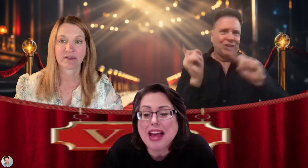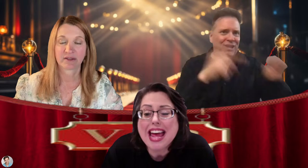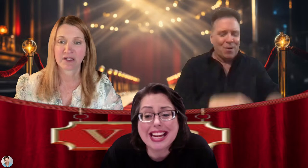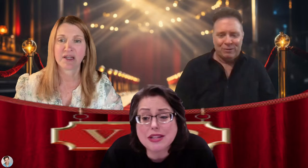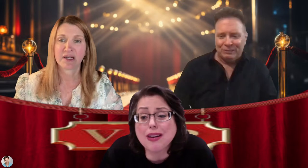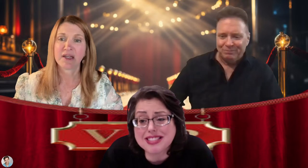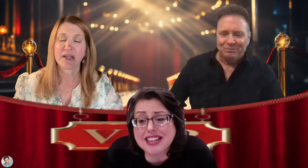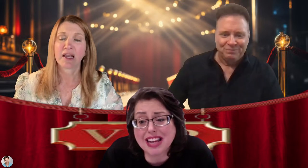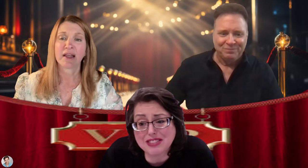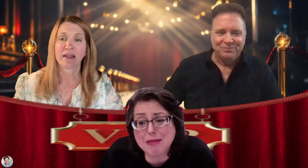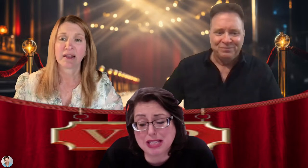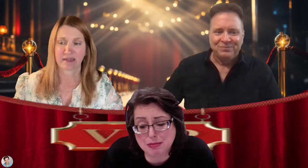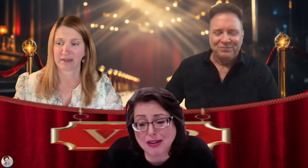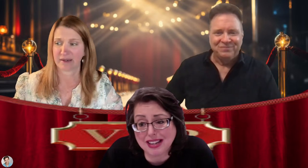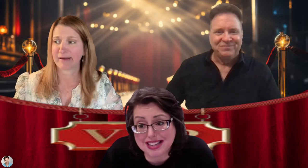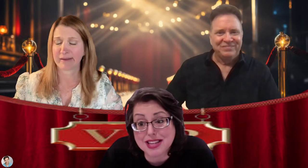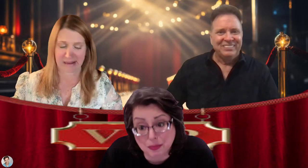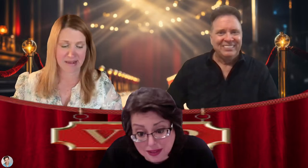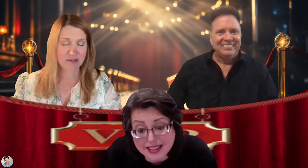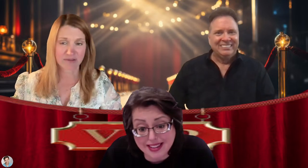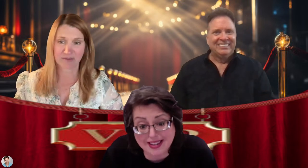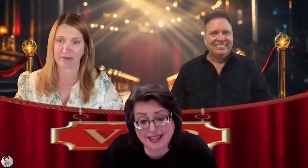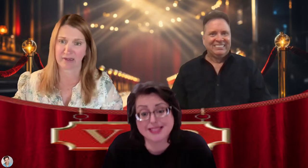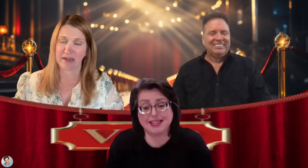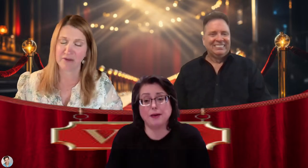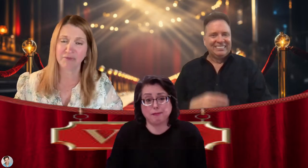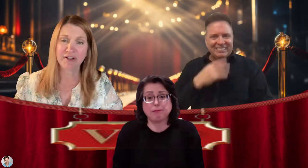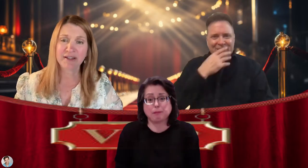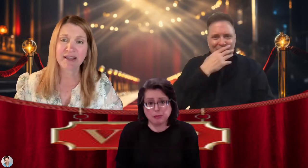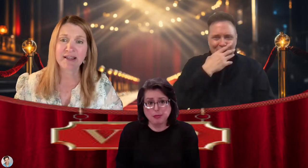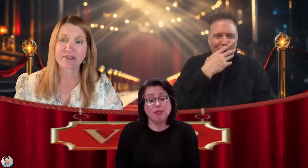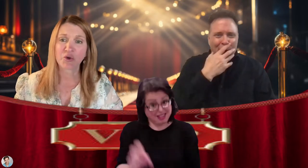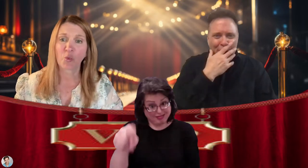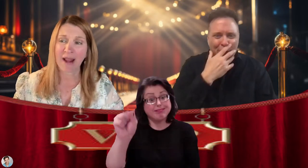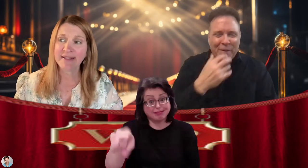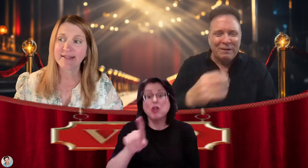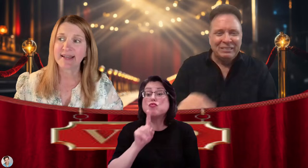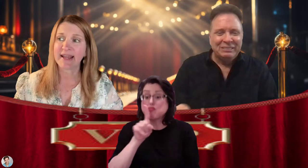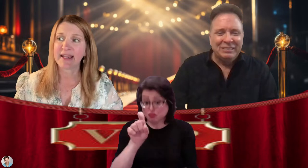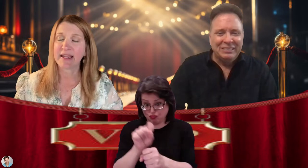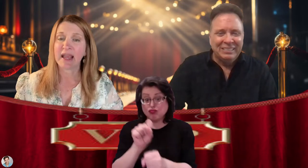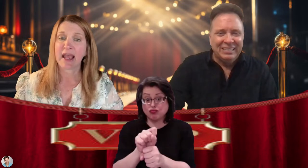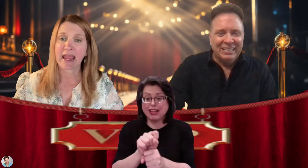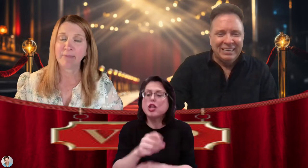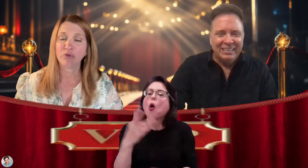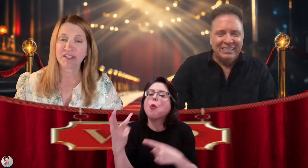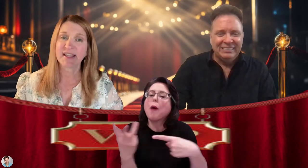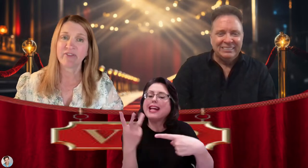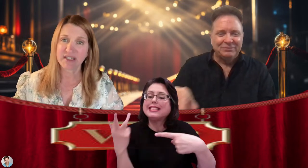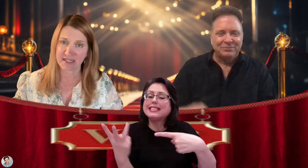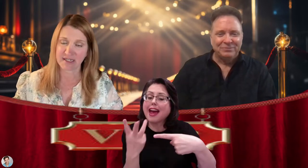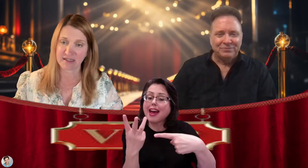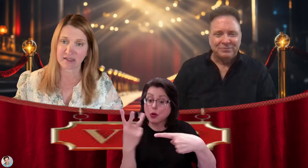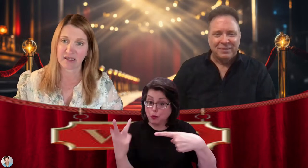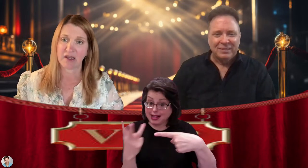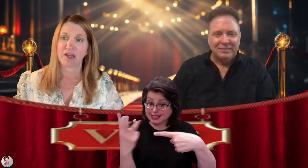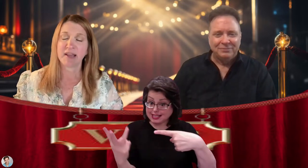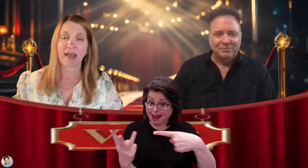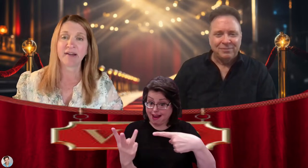It's a once-in-a-lifetime experience. It really is. It really is. So Wednesday, April 17th, Not